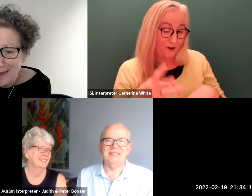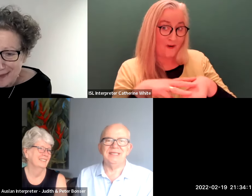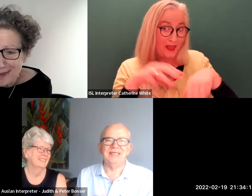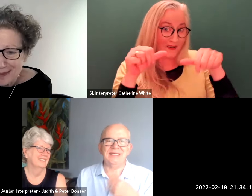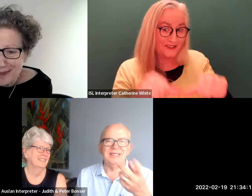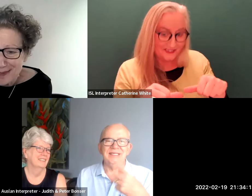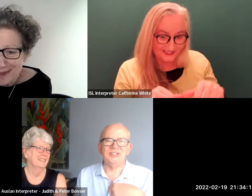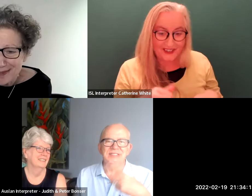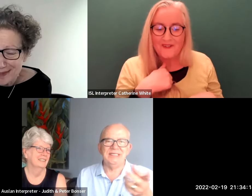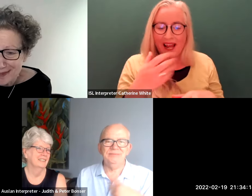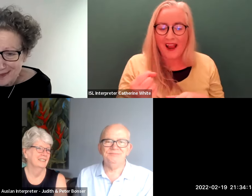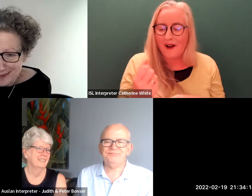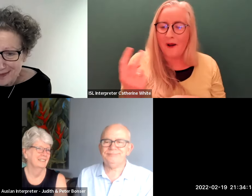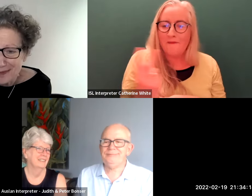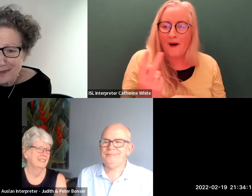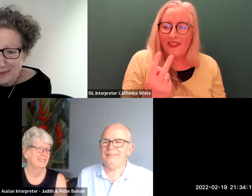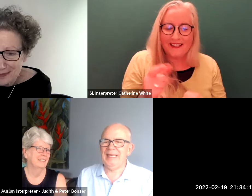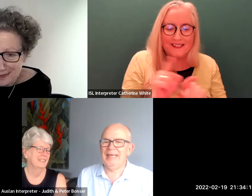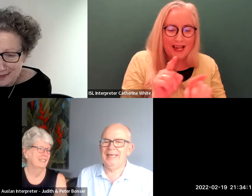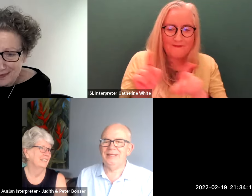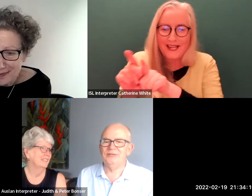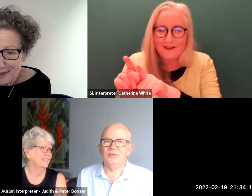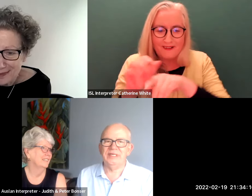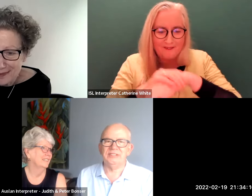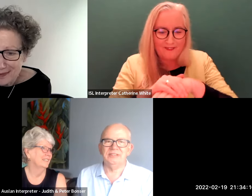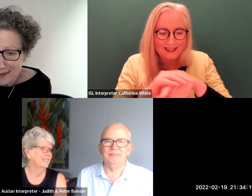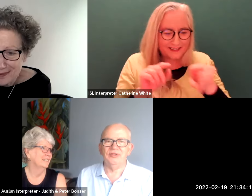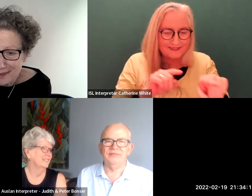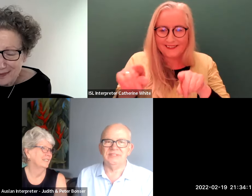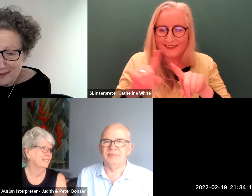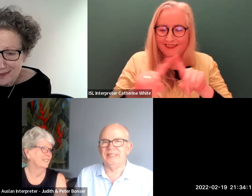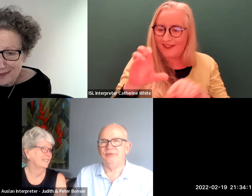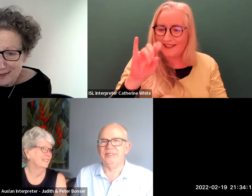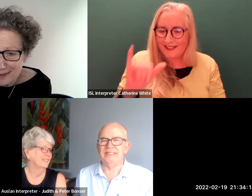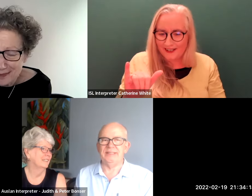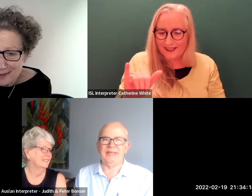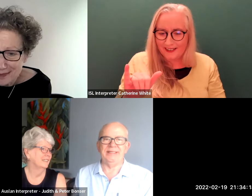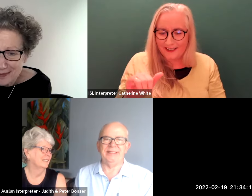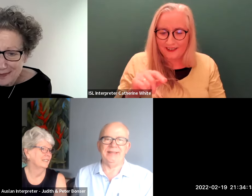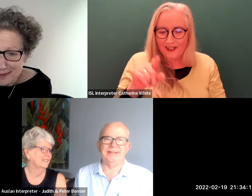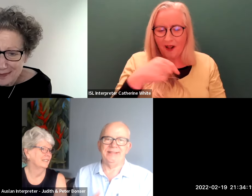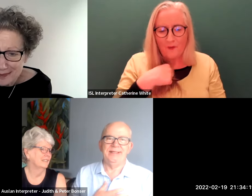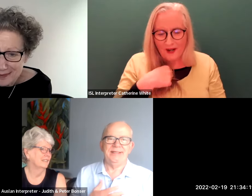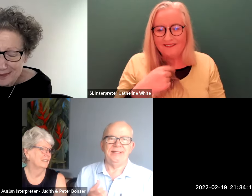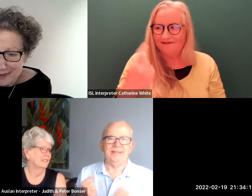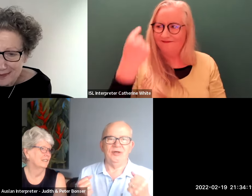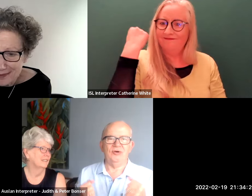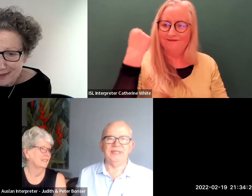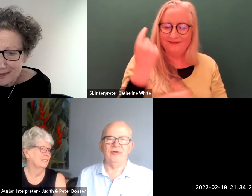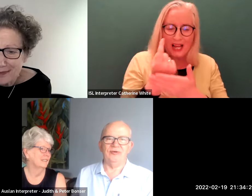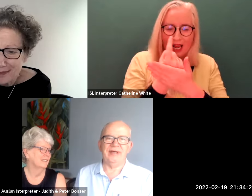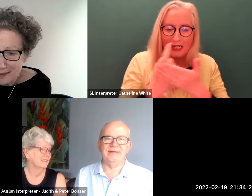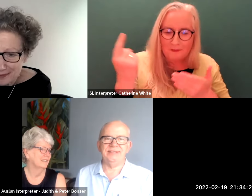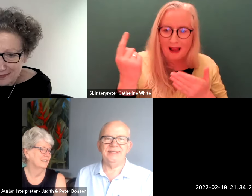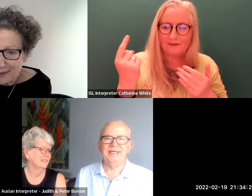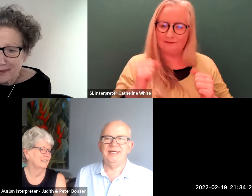in each city and we both of us being pretty independent and you know holding